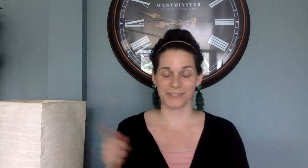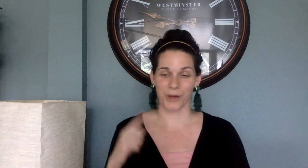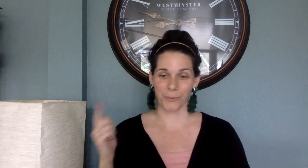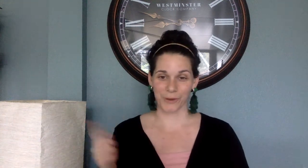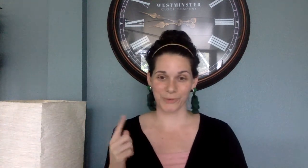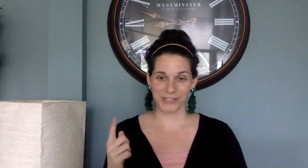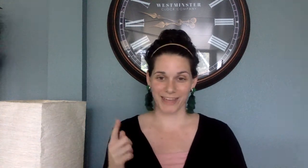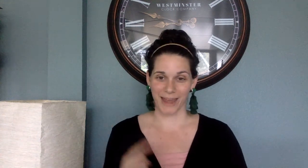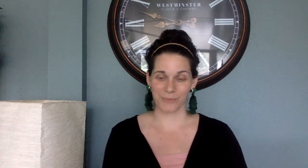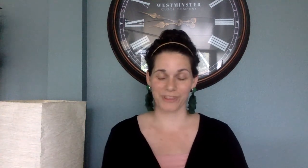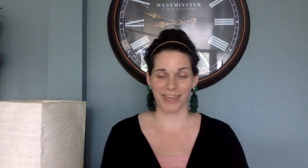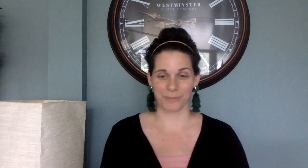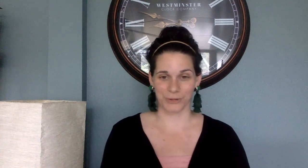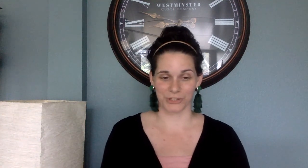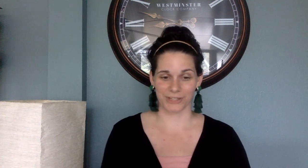song one more time with the hand motions.